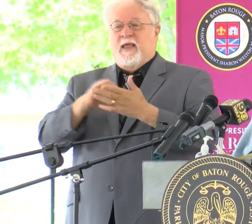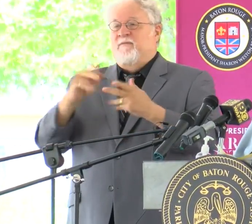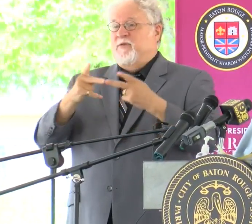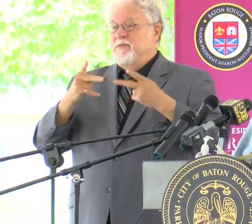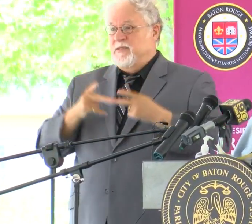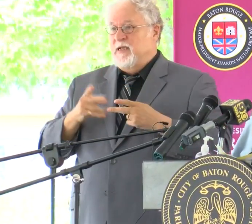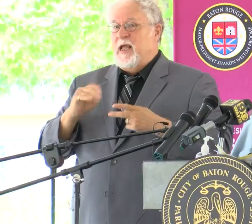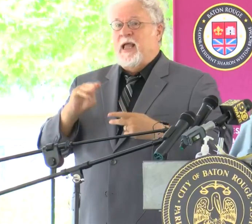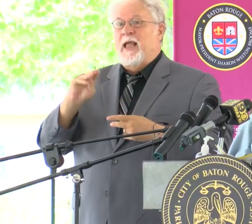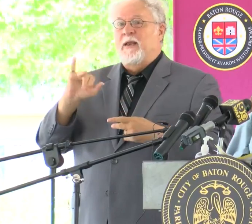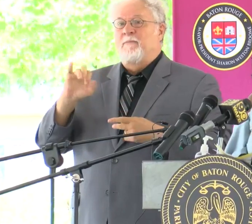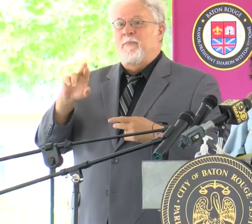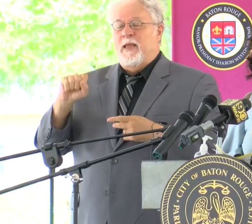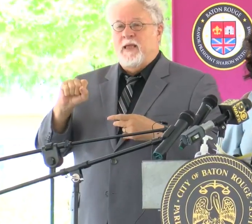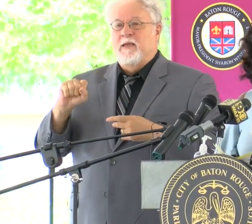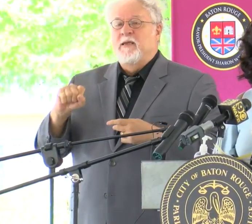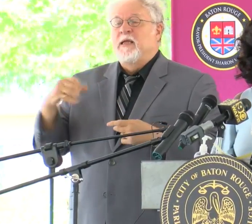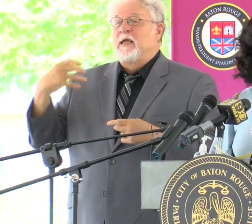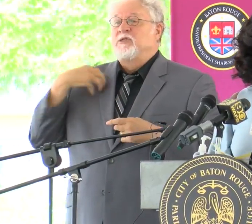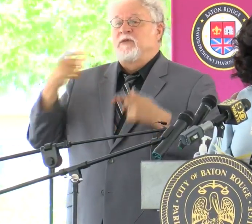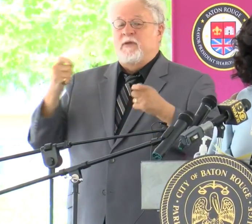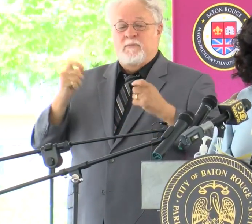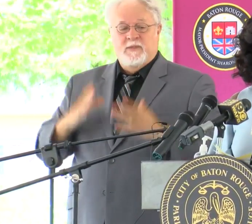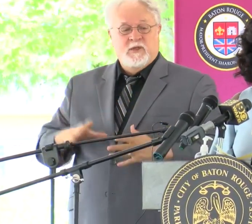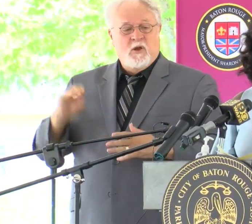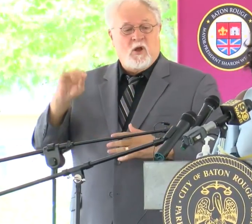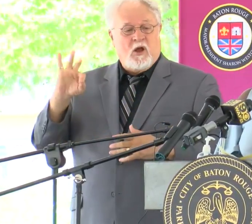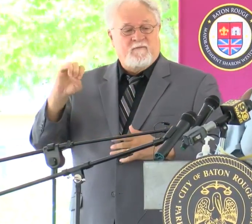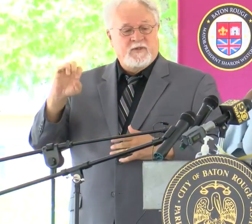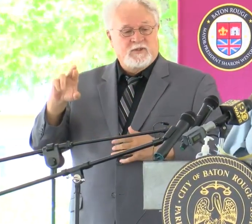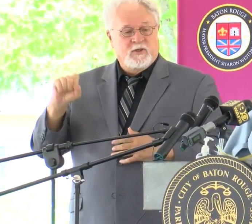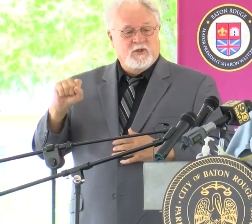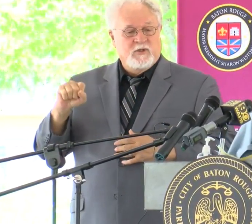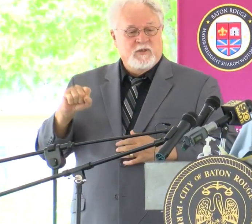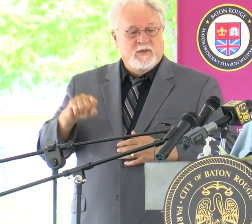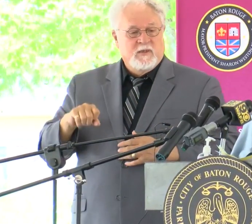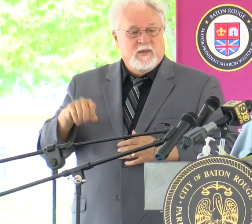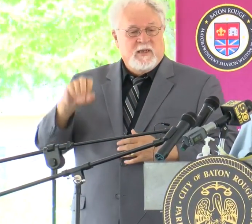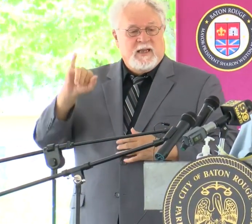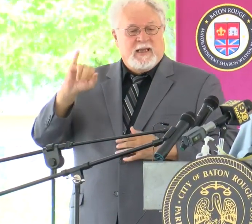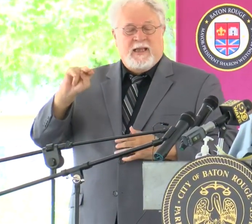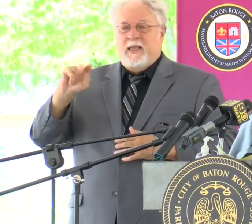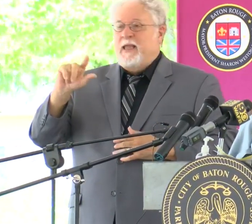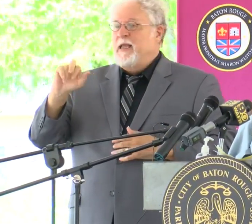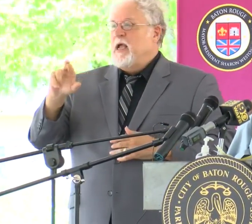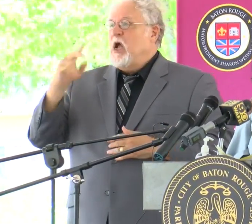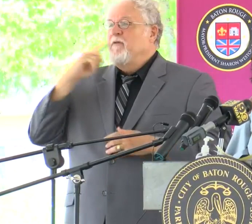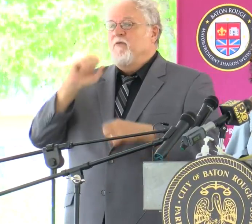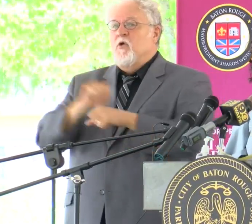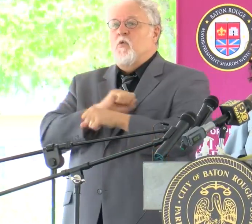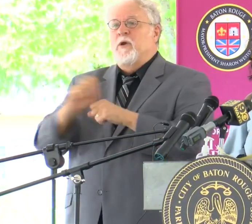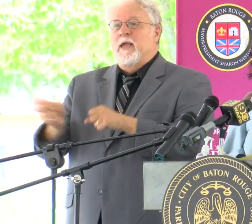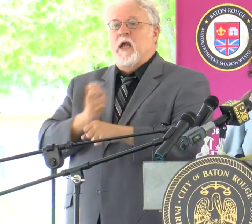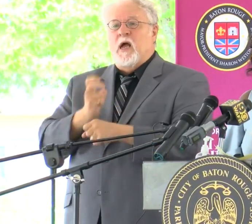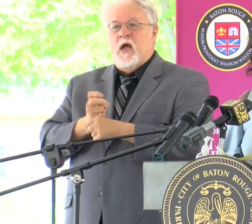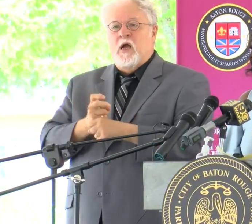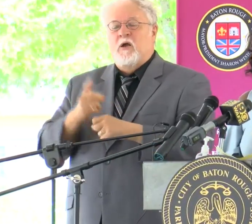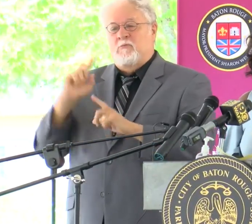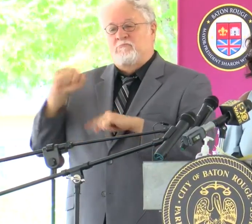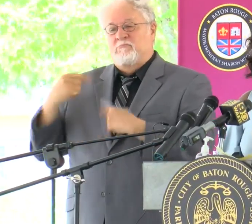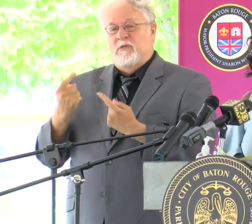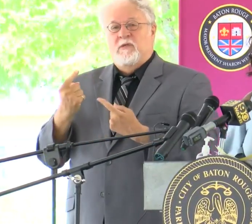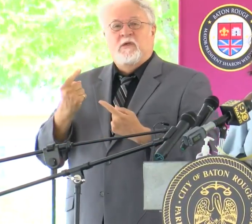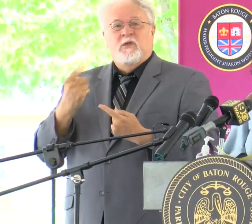to the mayor's assistant, Chief Administrative Officer, Vanith Engar, for working so hard over the